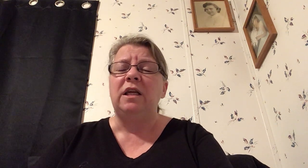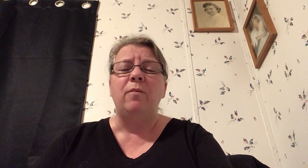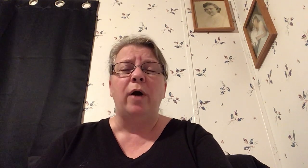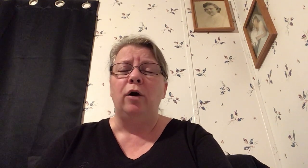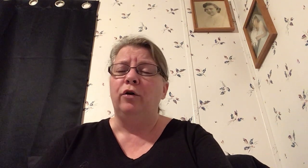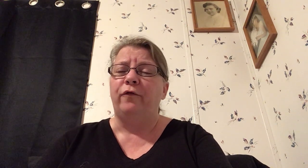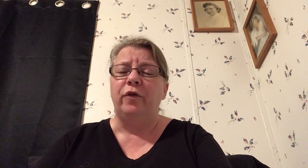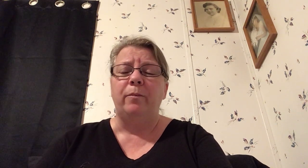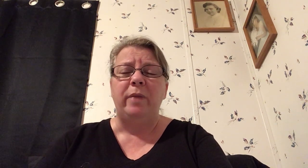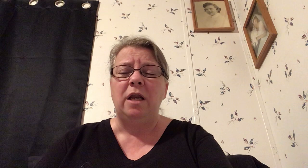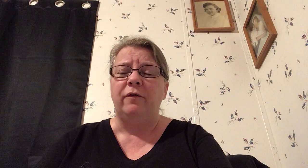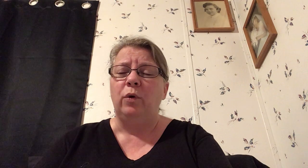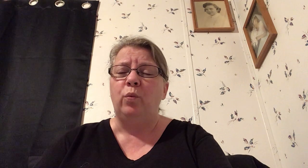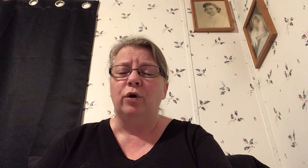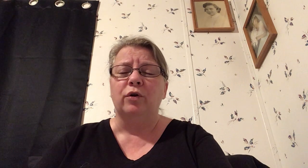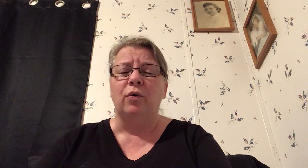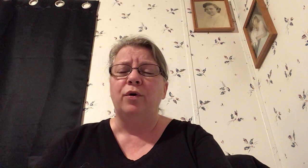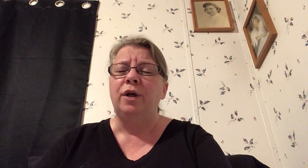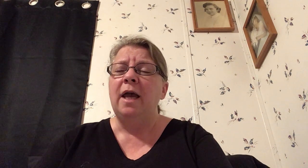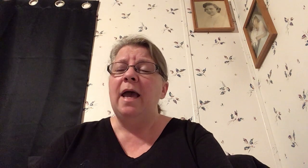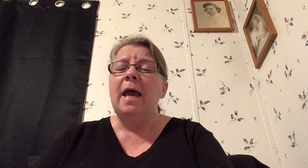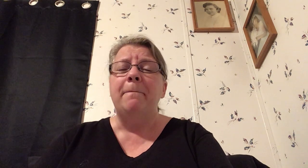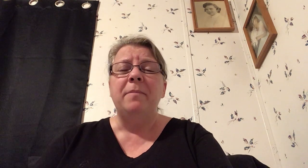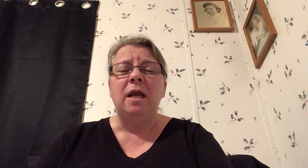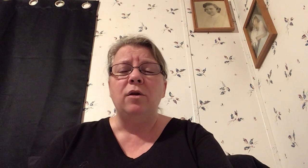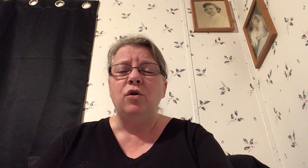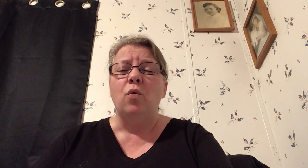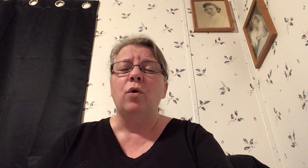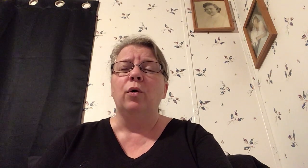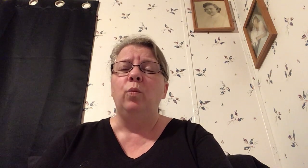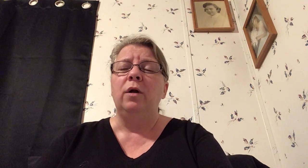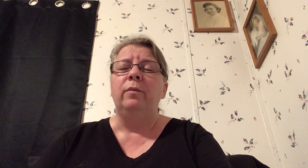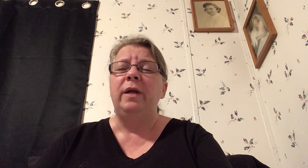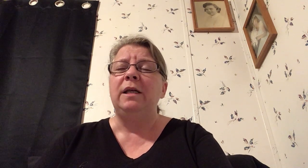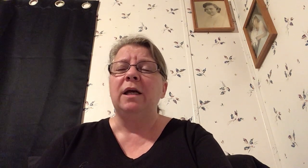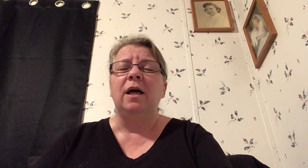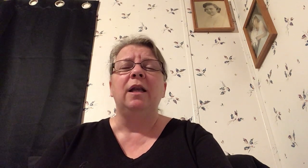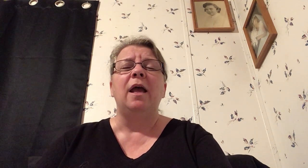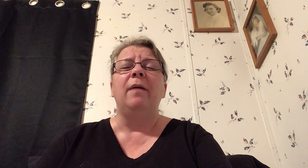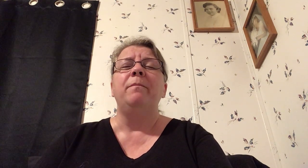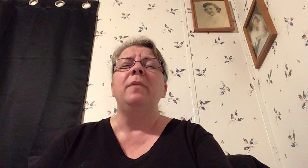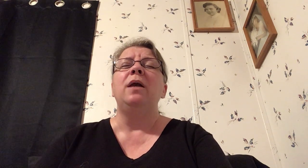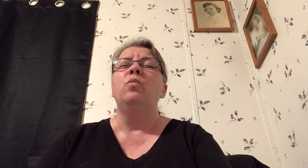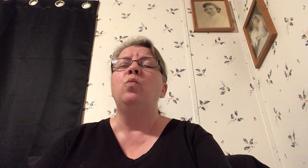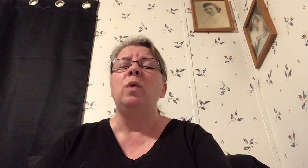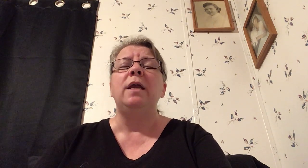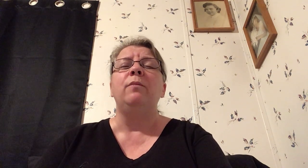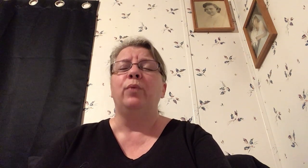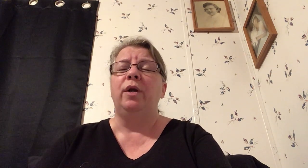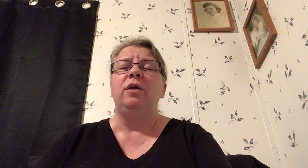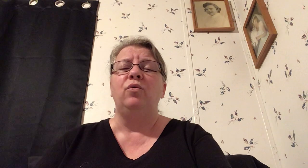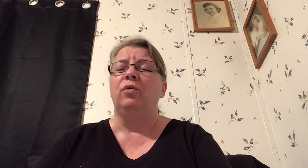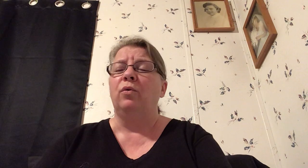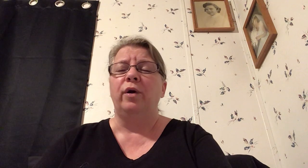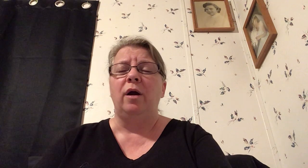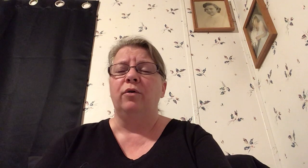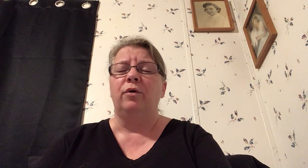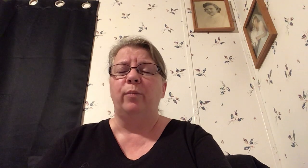deep hunger for the meat of the word lord and may your will be done and may we bring you glory honor and